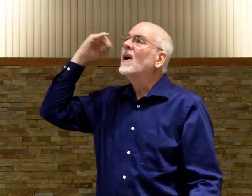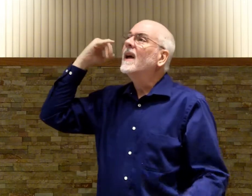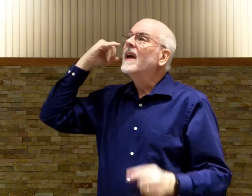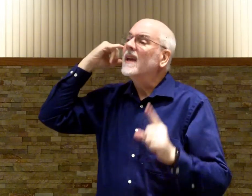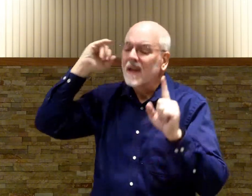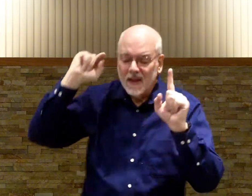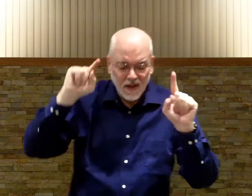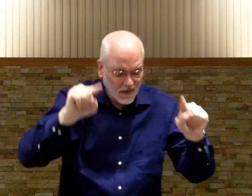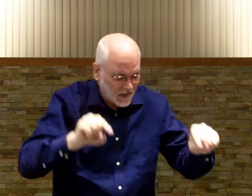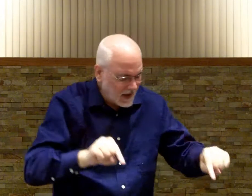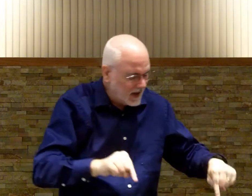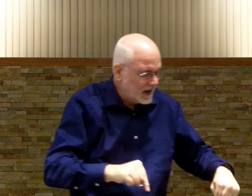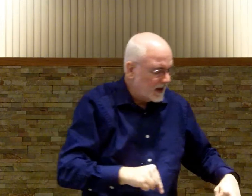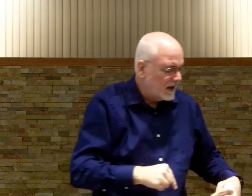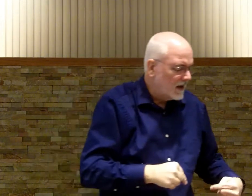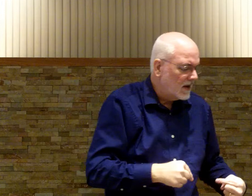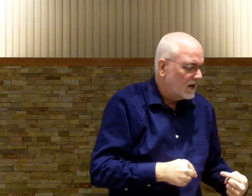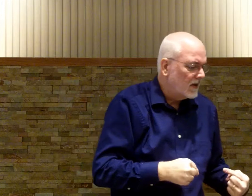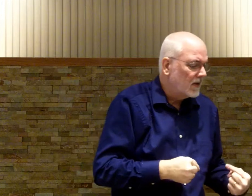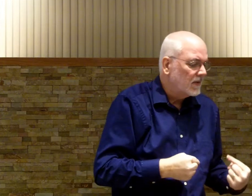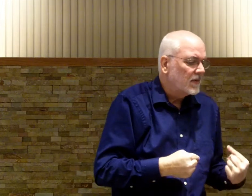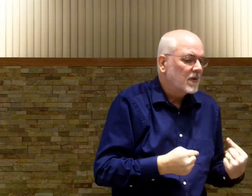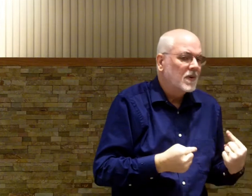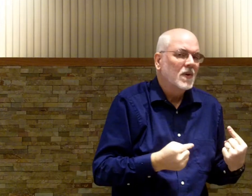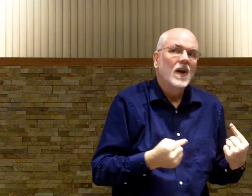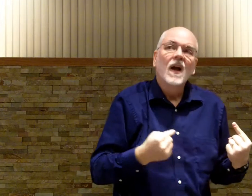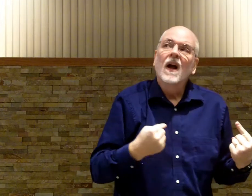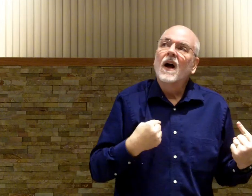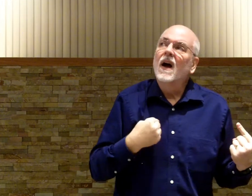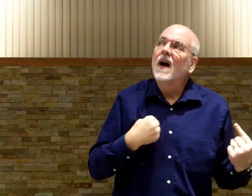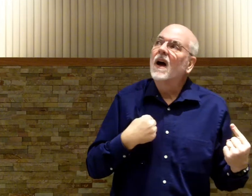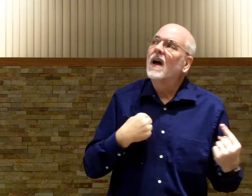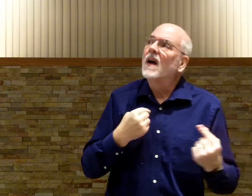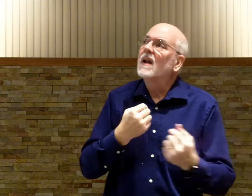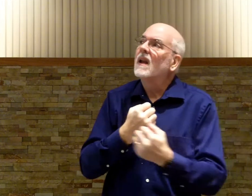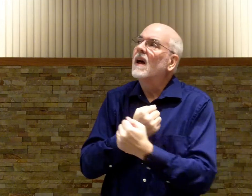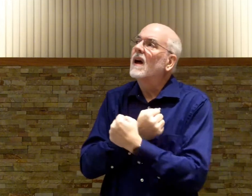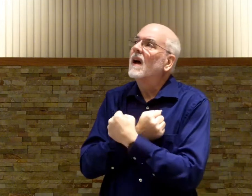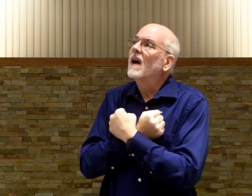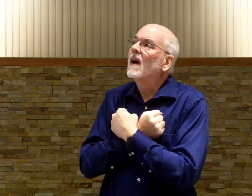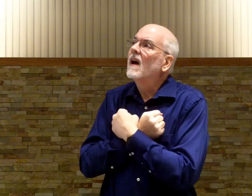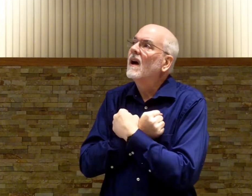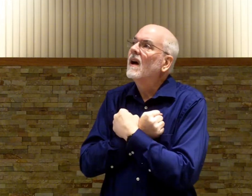If ever I love